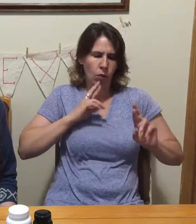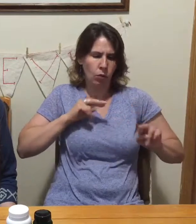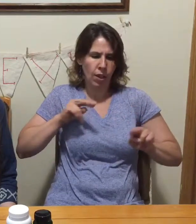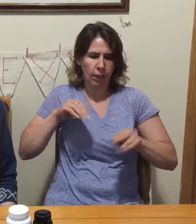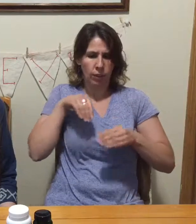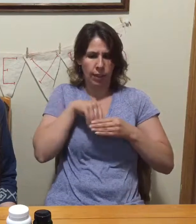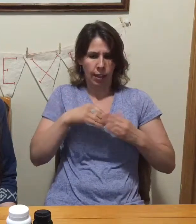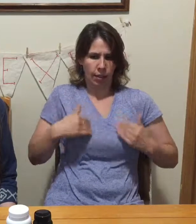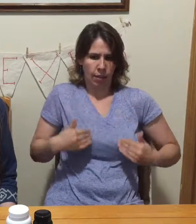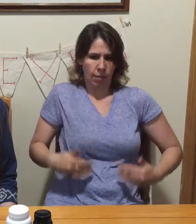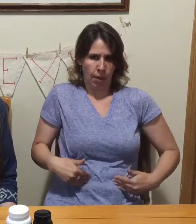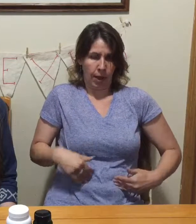in the body,